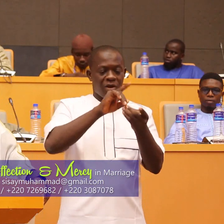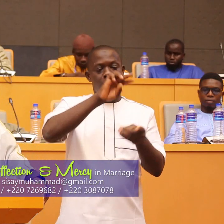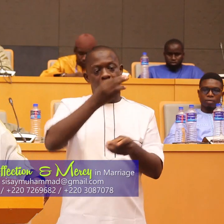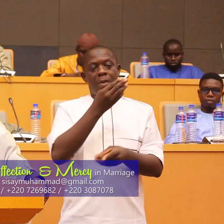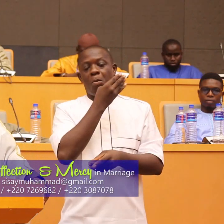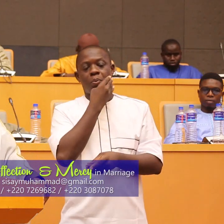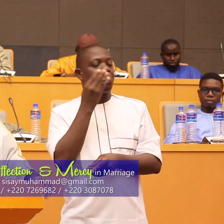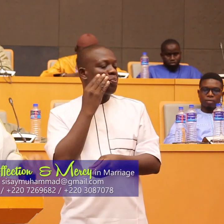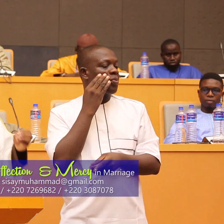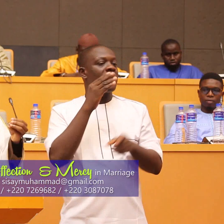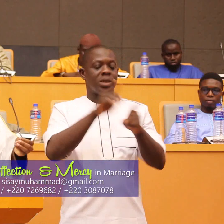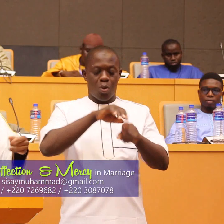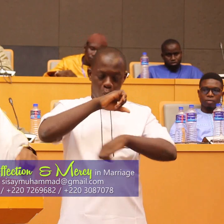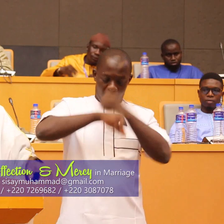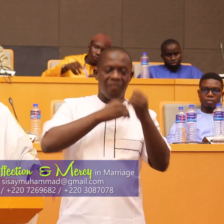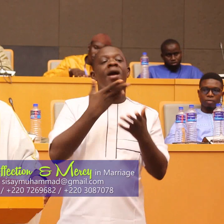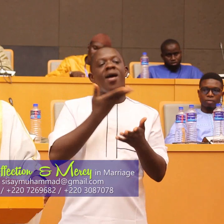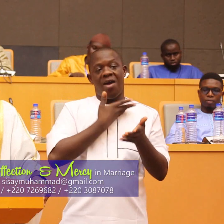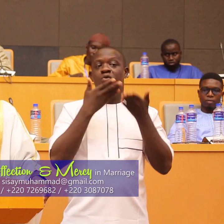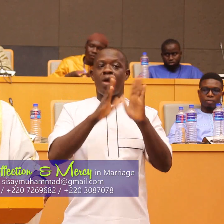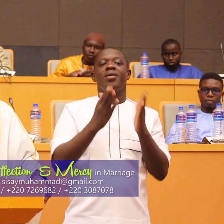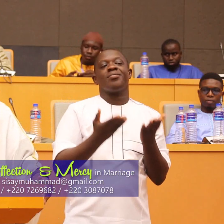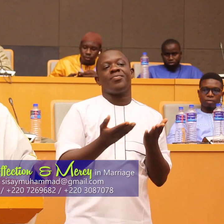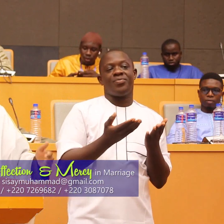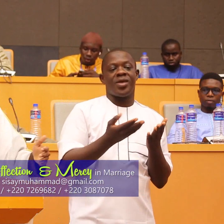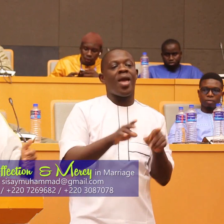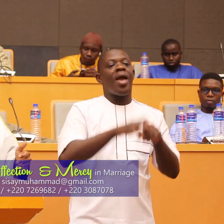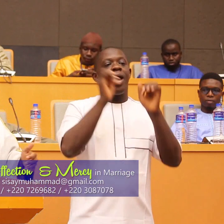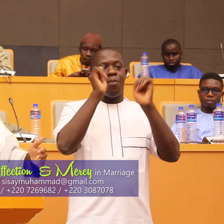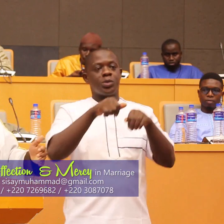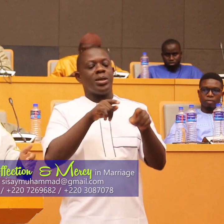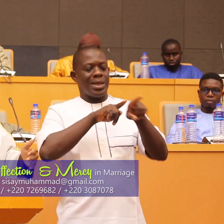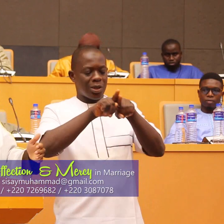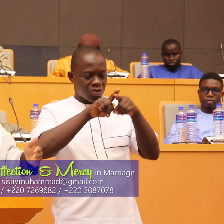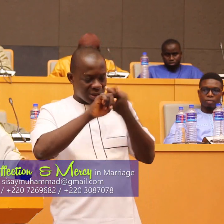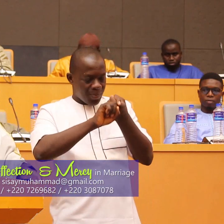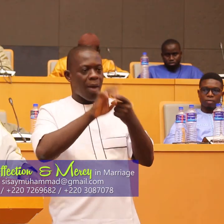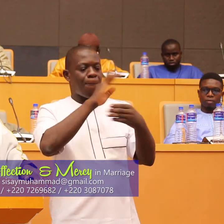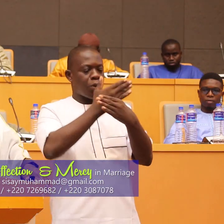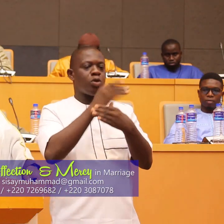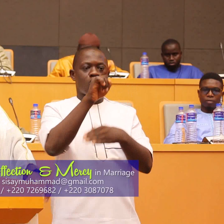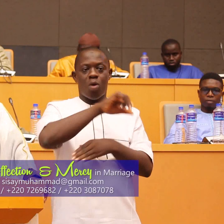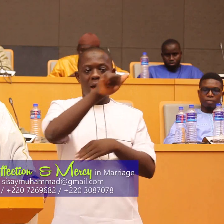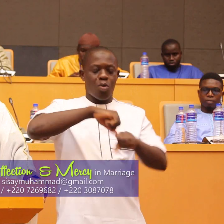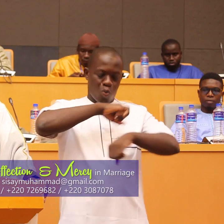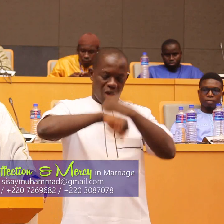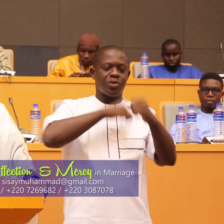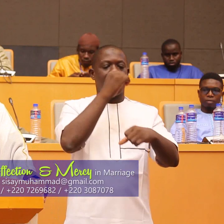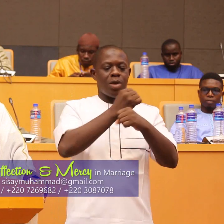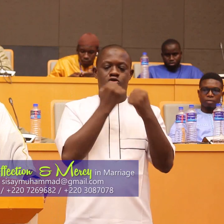is a reason behind it so that the relationship between you and your spouse can be strong